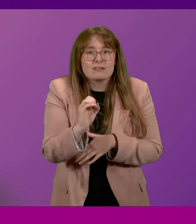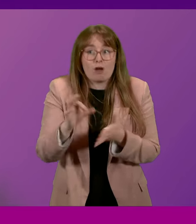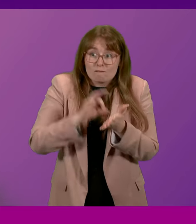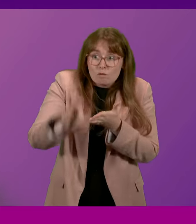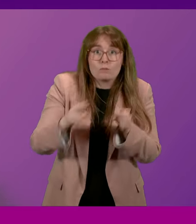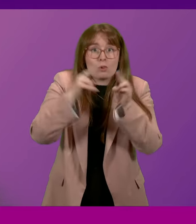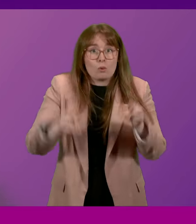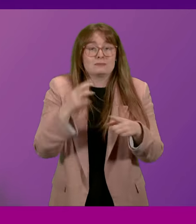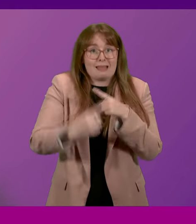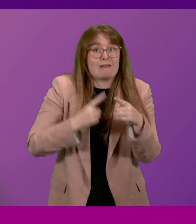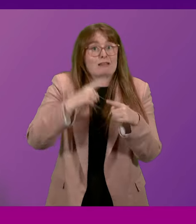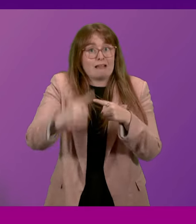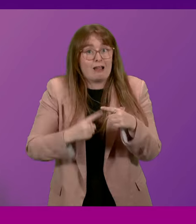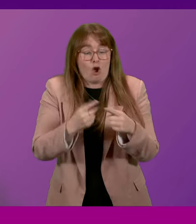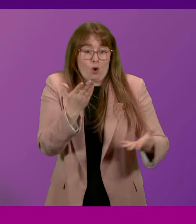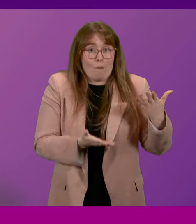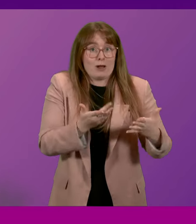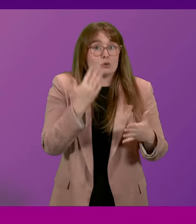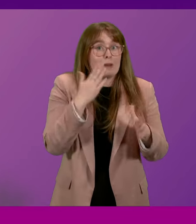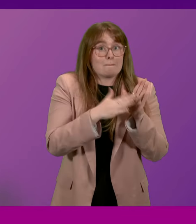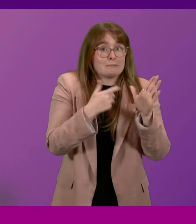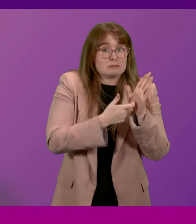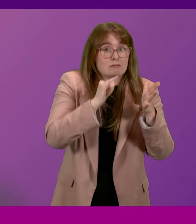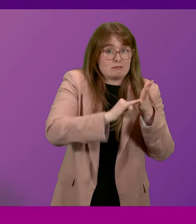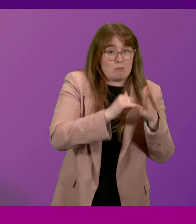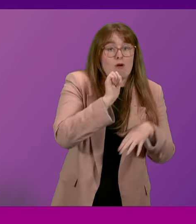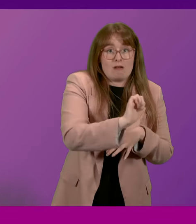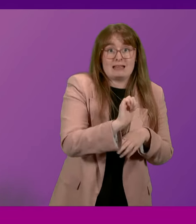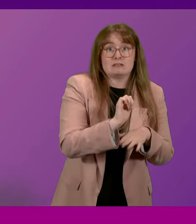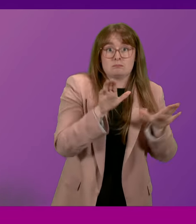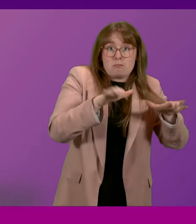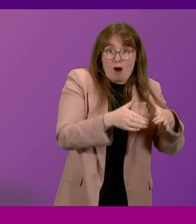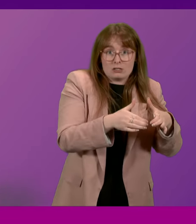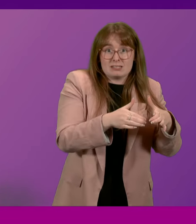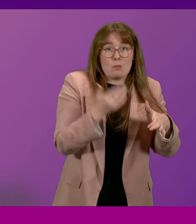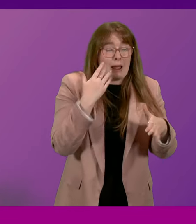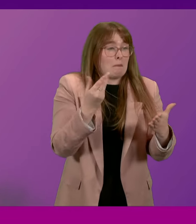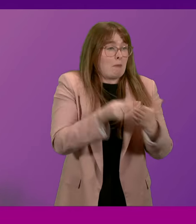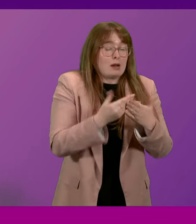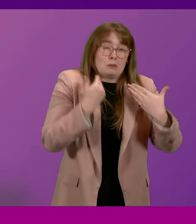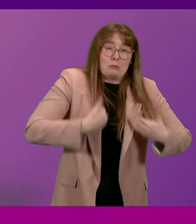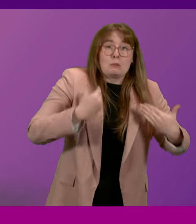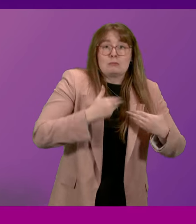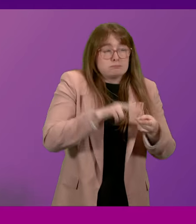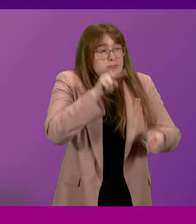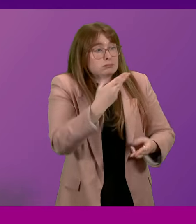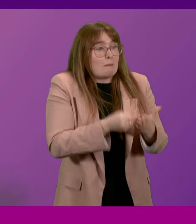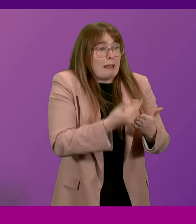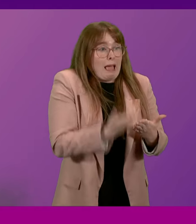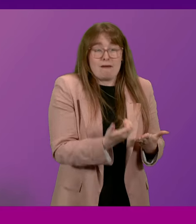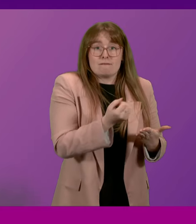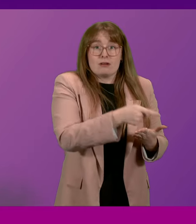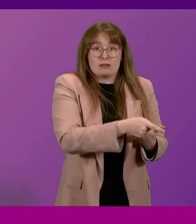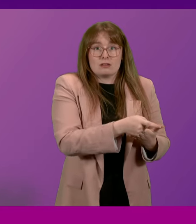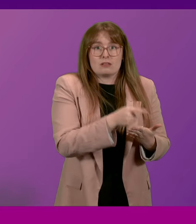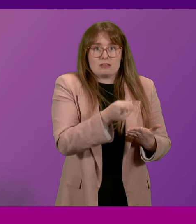homes each year compared to when Mr Sarwar's party were in charge. When the money was so abundant they couldn't actually spend